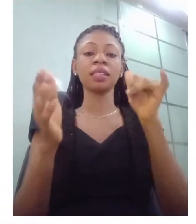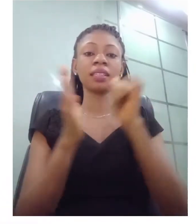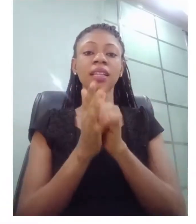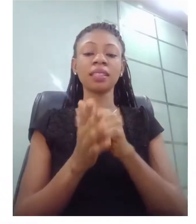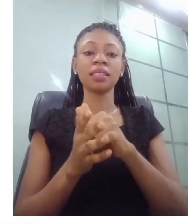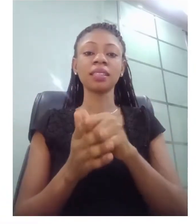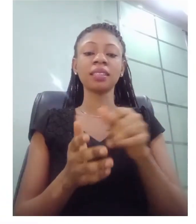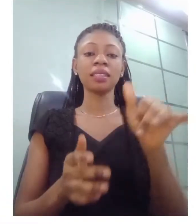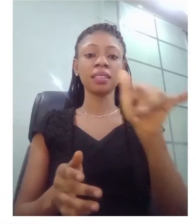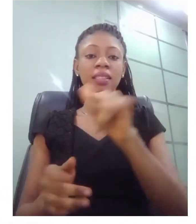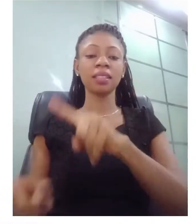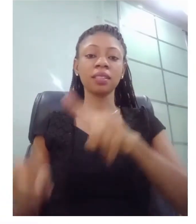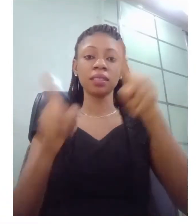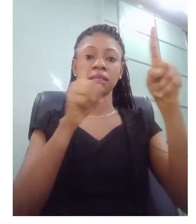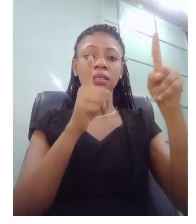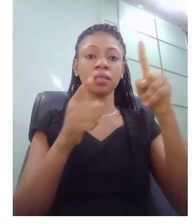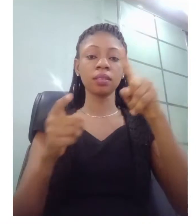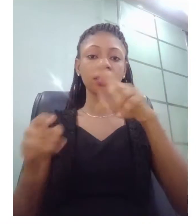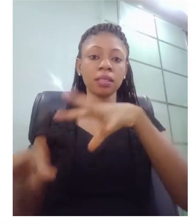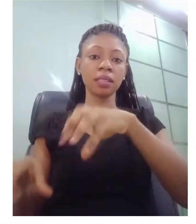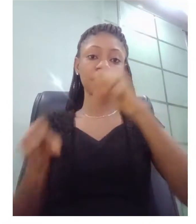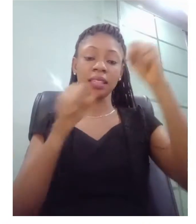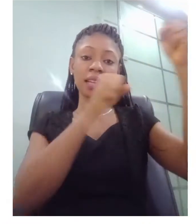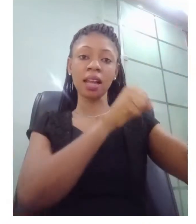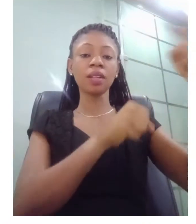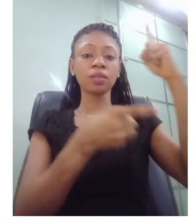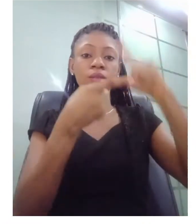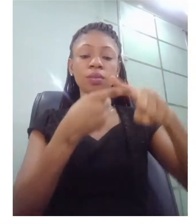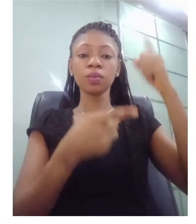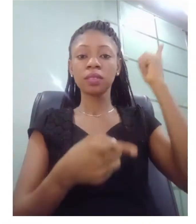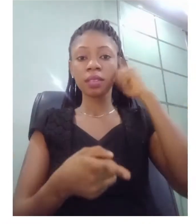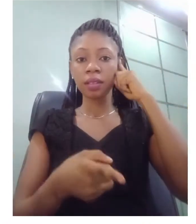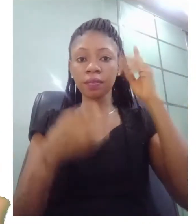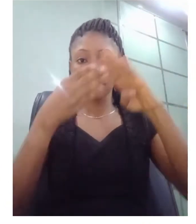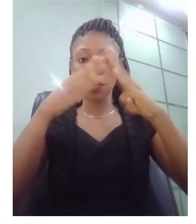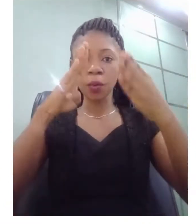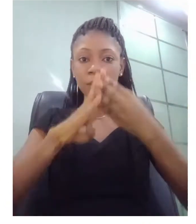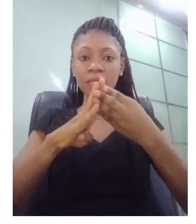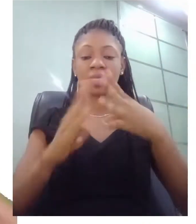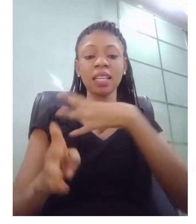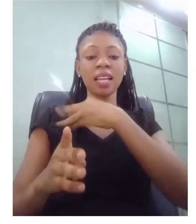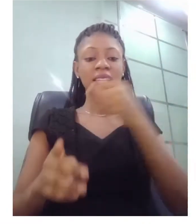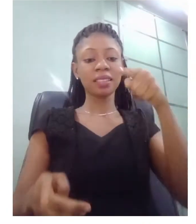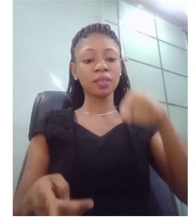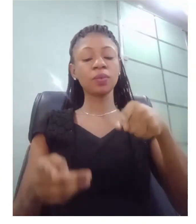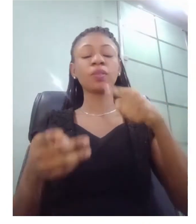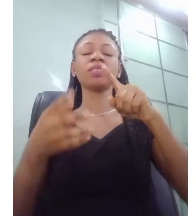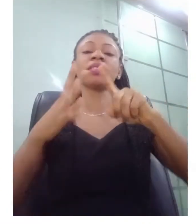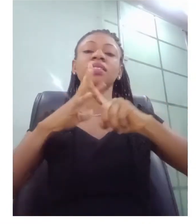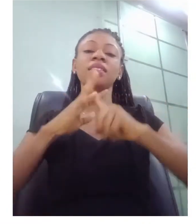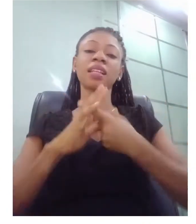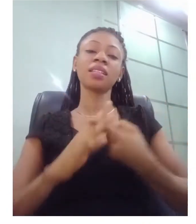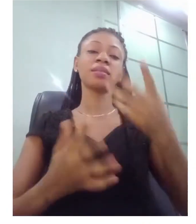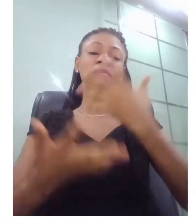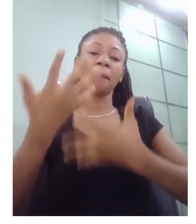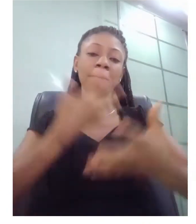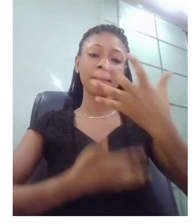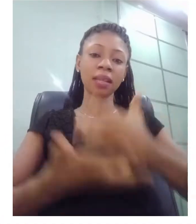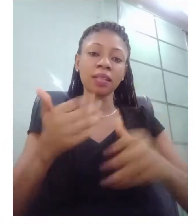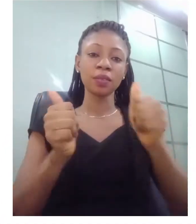a deaf community and she started mingling with other deaf people in the community. But one thing they